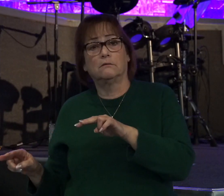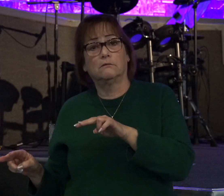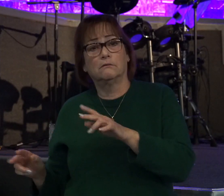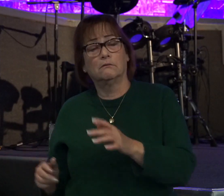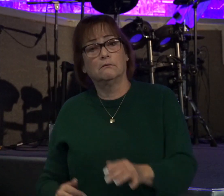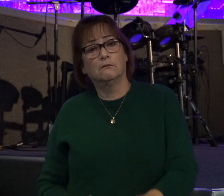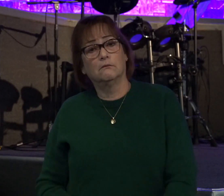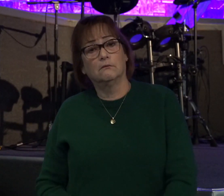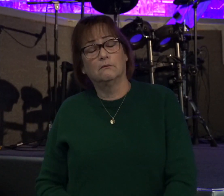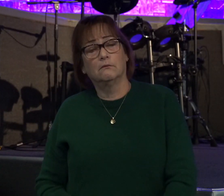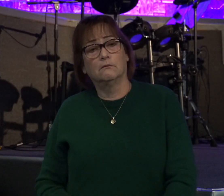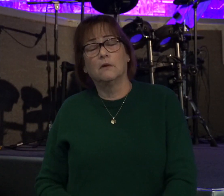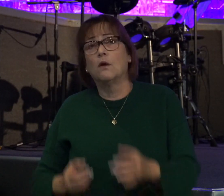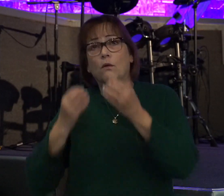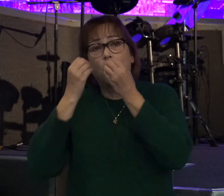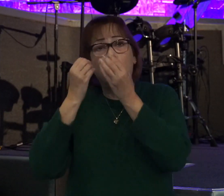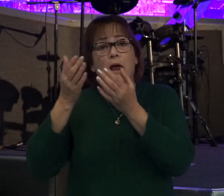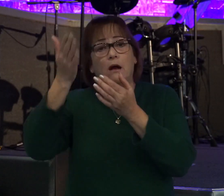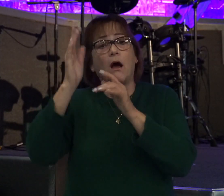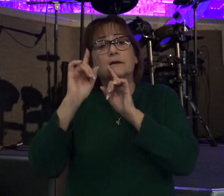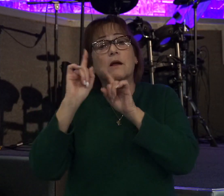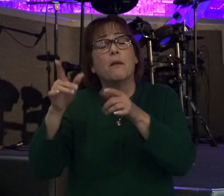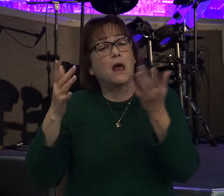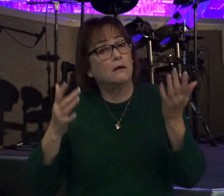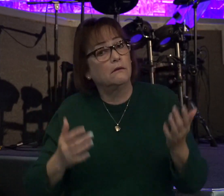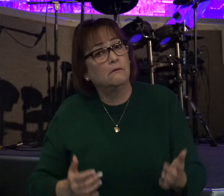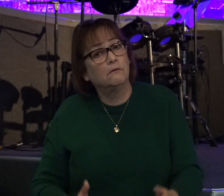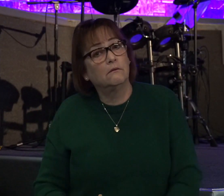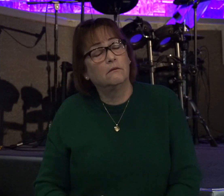He would have obeyed God's command not to touch it.